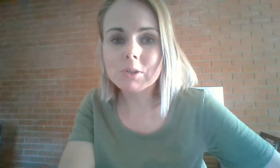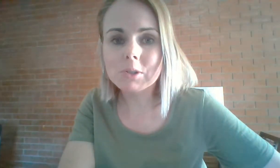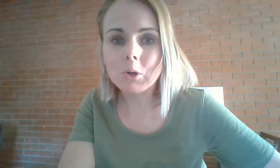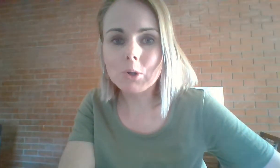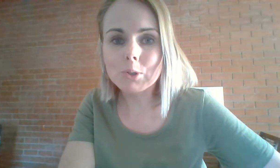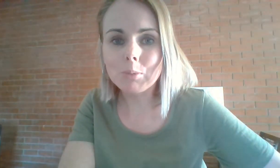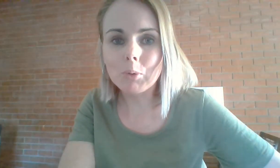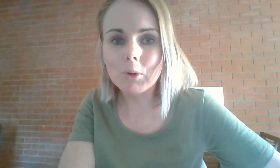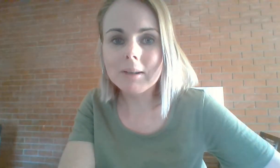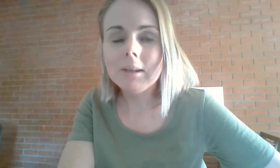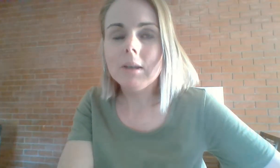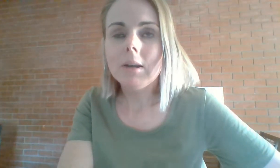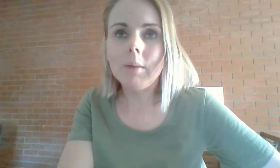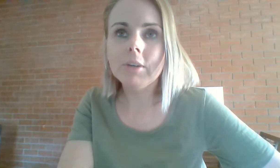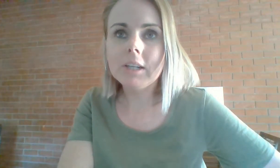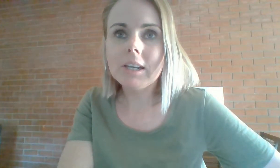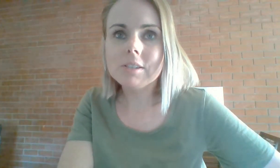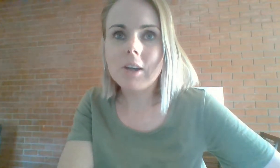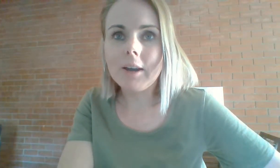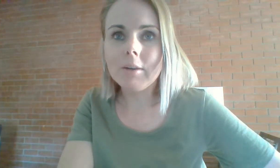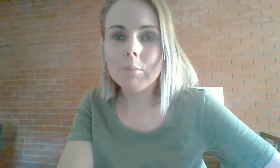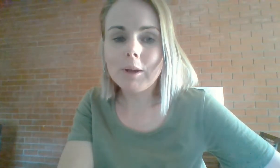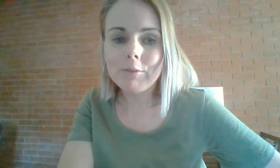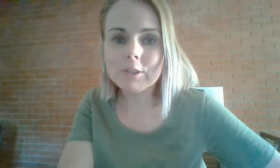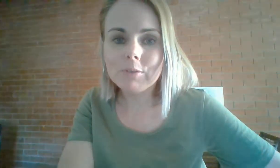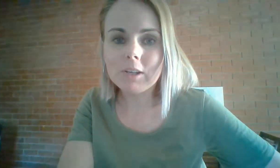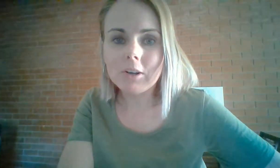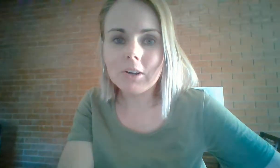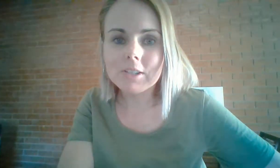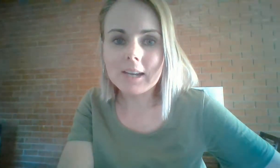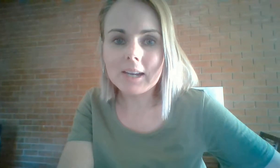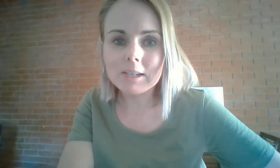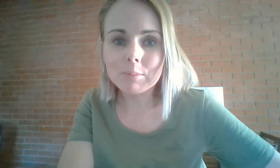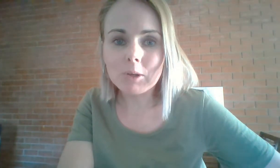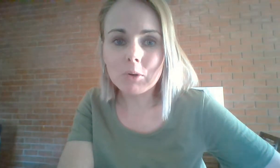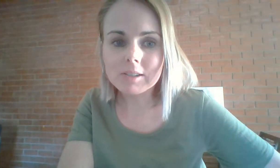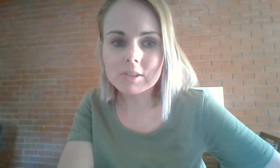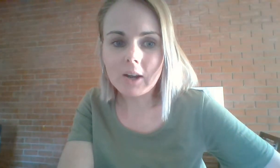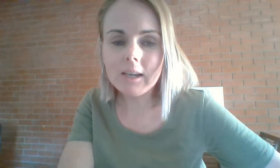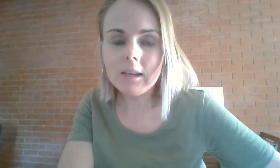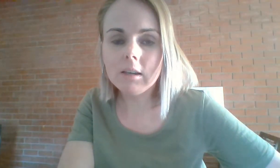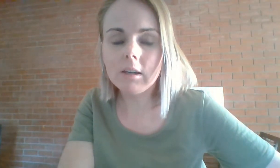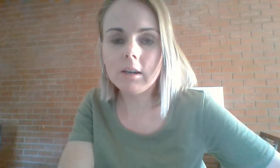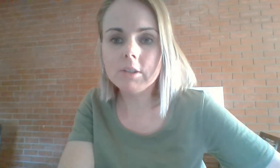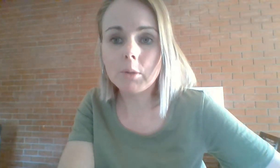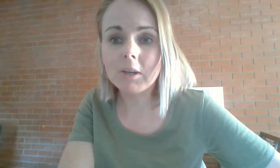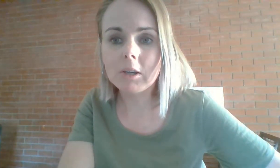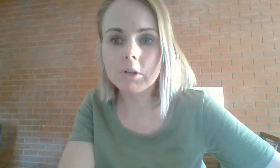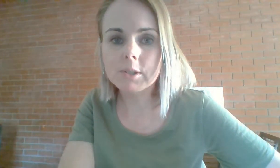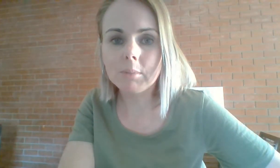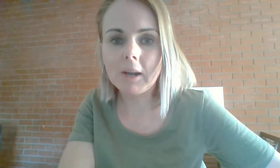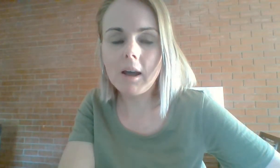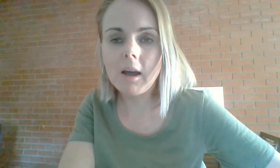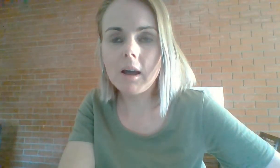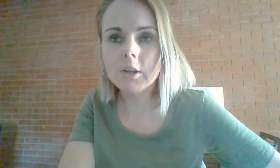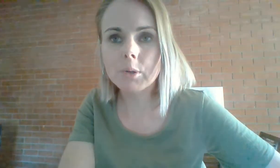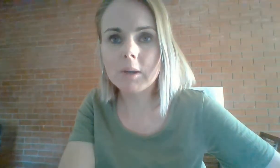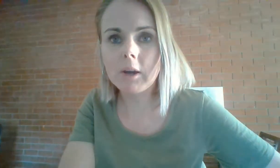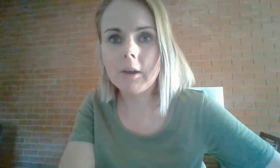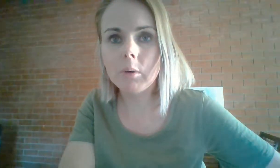as a go-to point. I'm really excited for my first video today to be on anxiety, a topic close to my heart, a topic I help